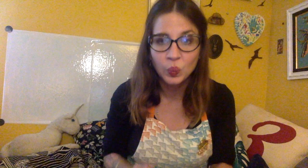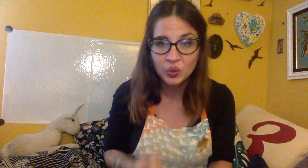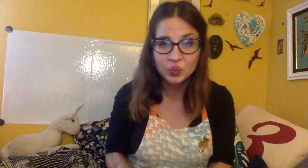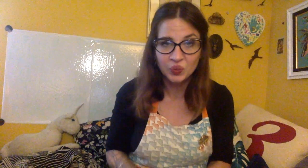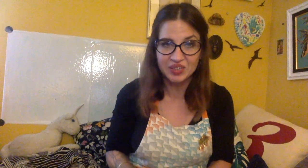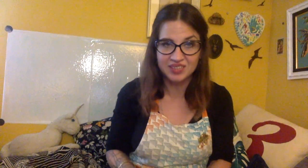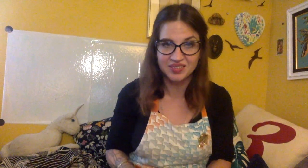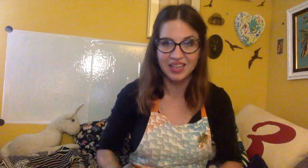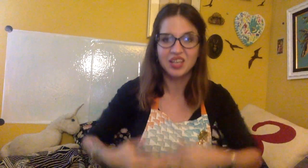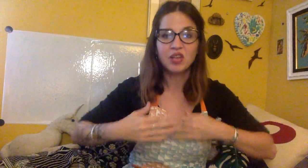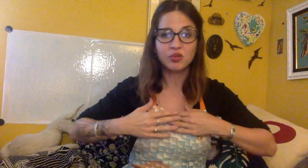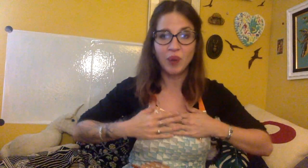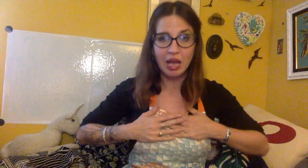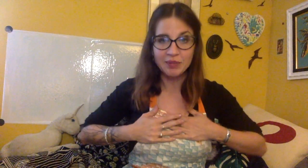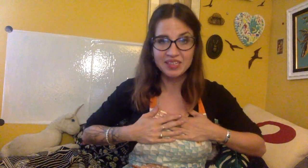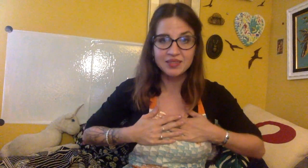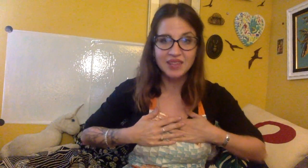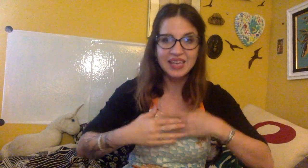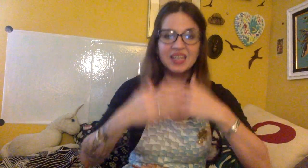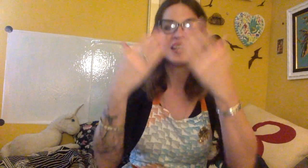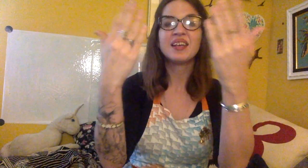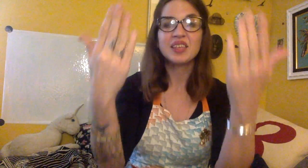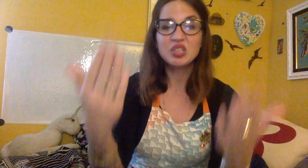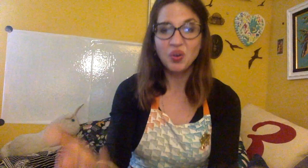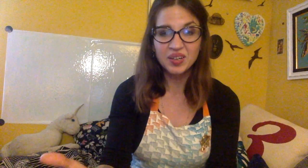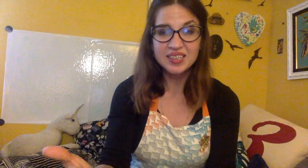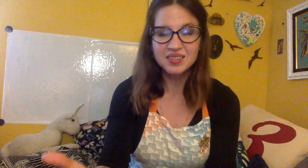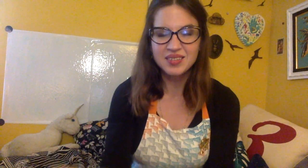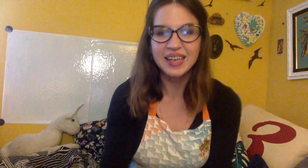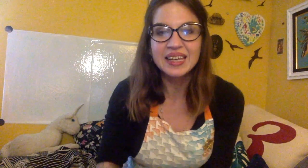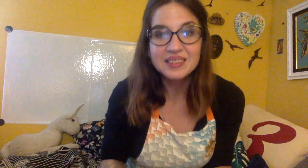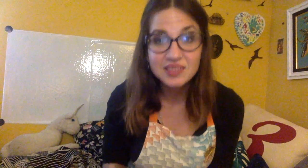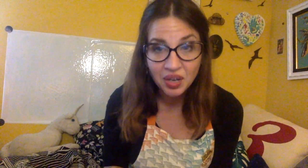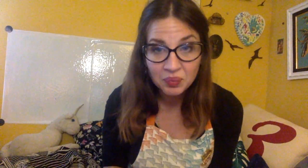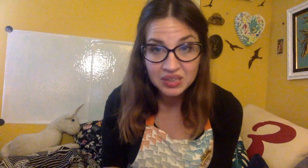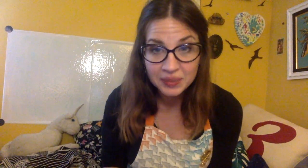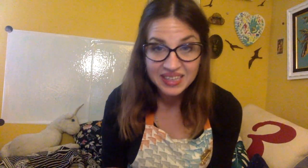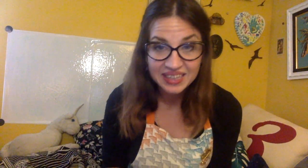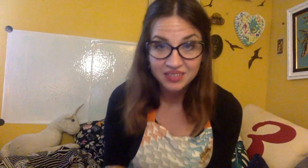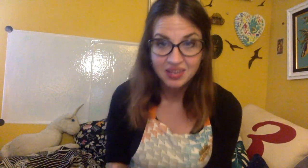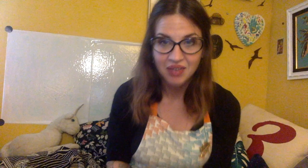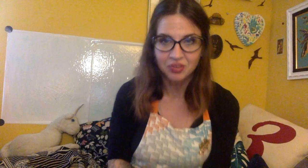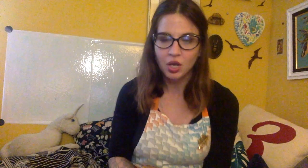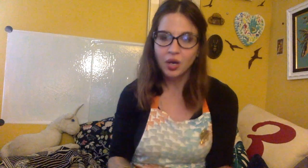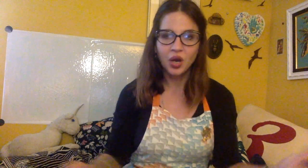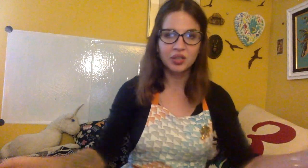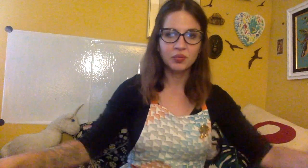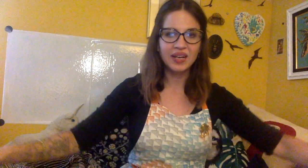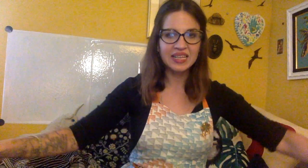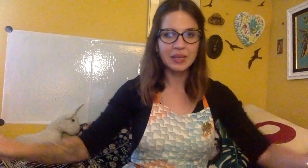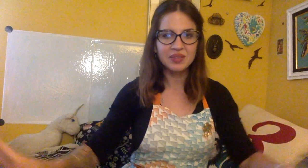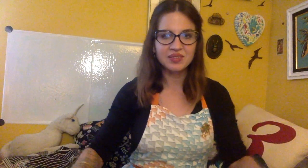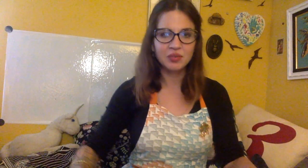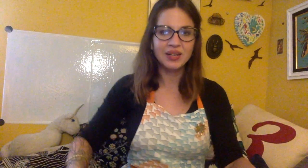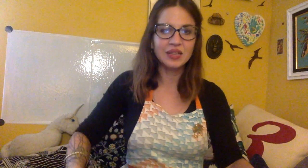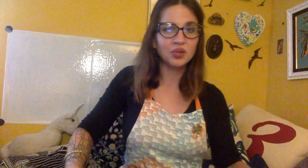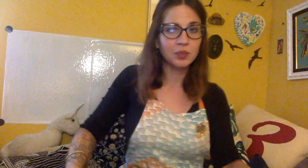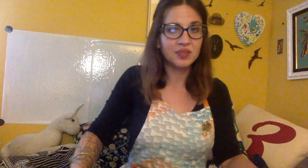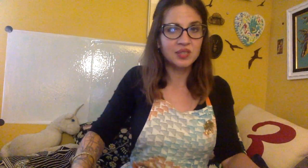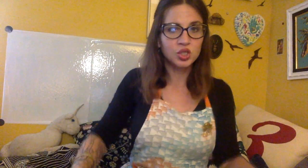word we're going to say. So, I'm going to say it. Then you're going to say it and tell me the beginning sound. Are you ready? Let me see ready learning position.